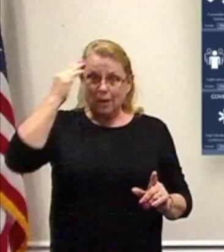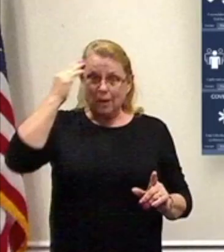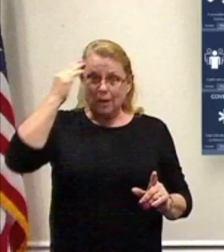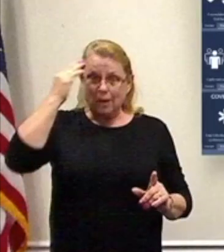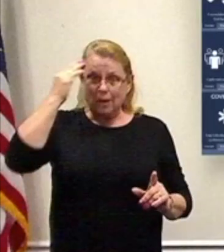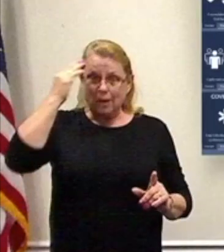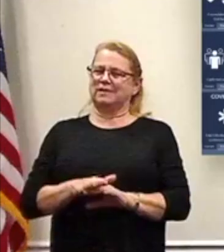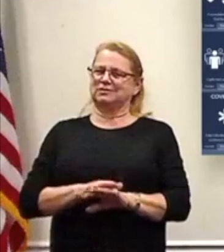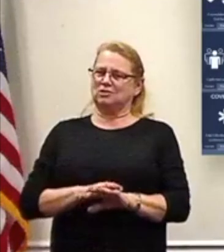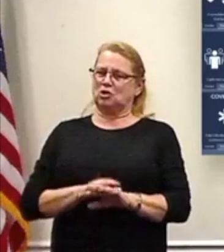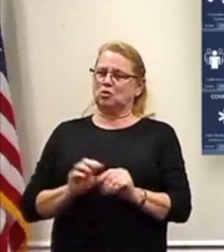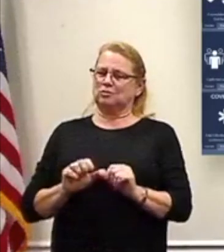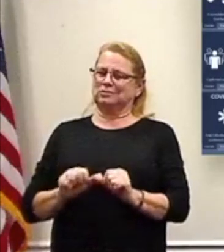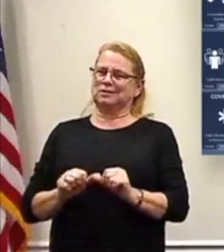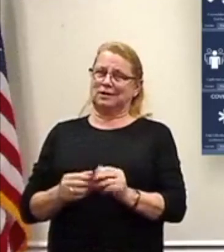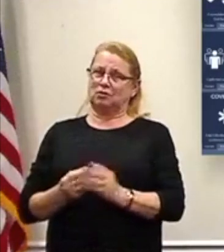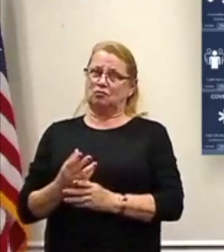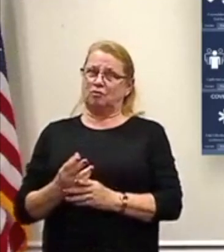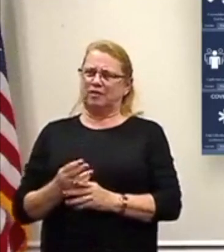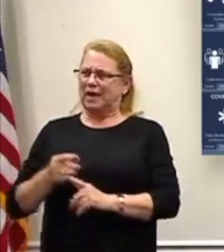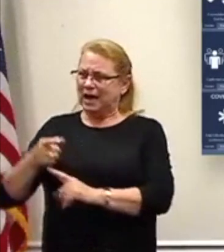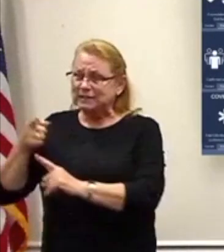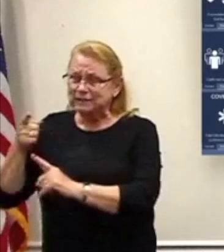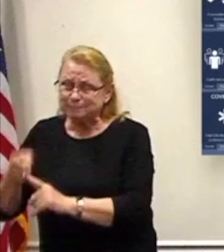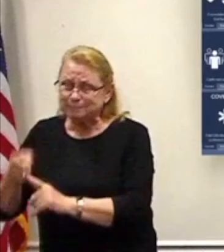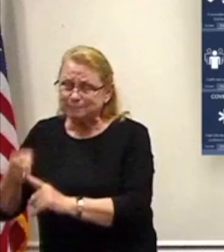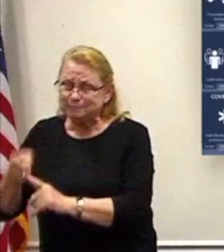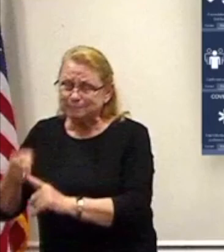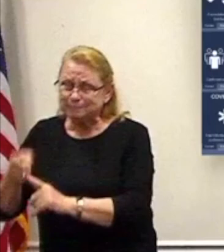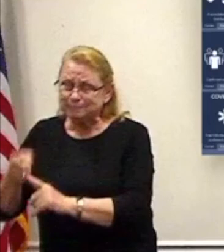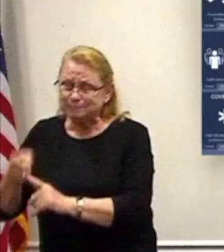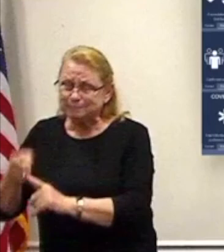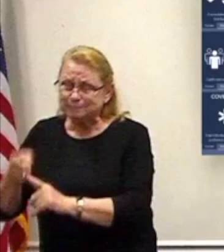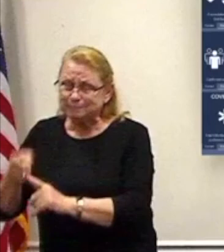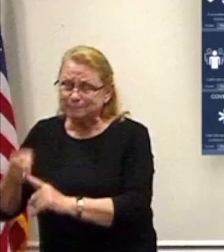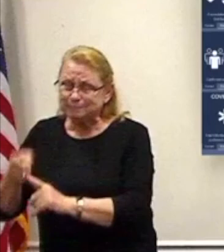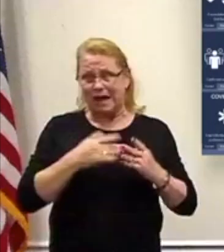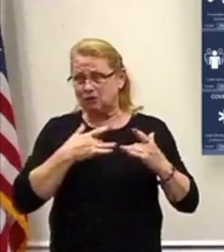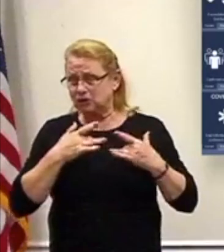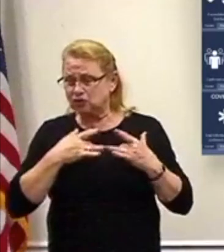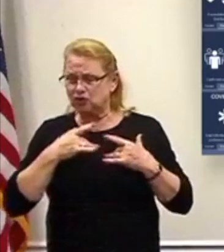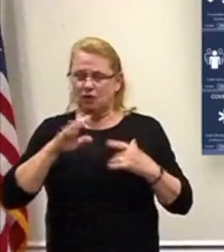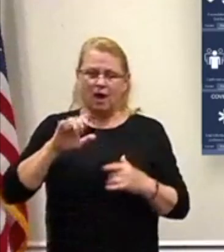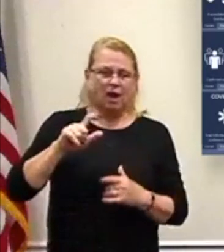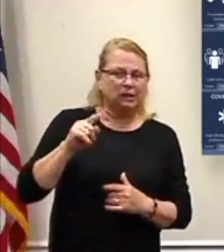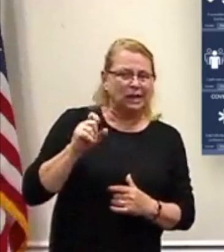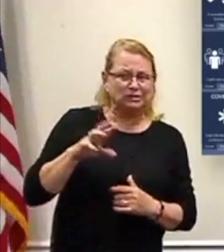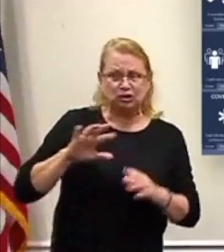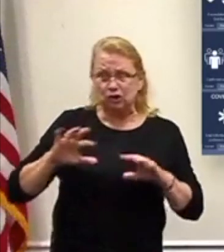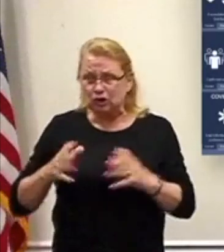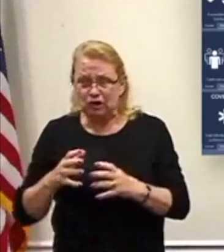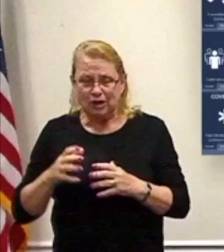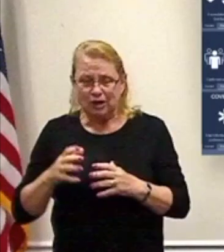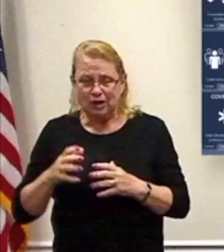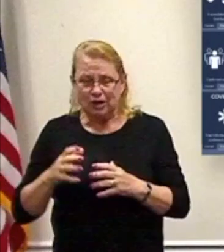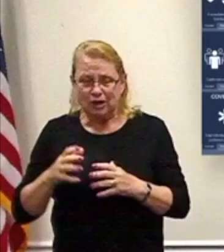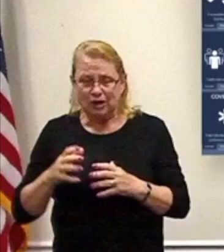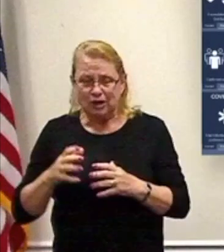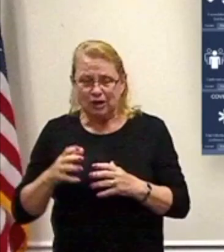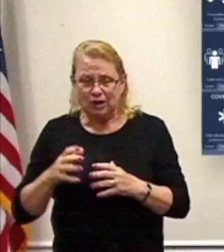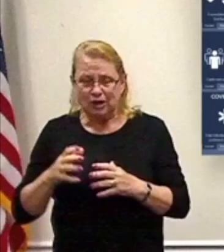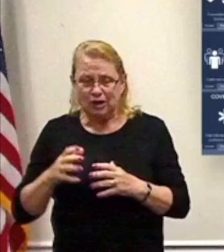growth. No areas of concern, not a town or village that's of concern. There's no cluster of concern. But there is modest incremental